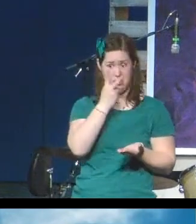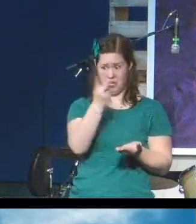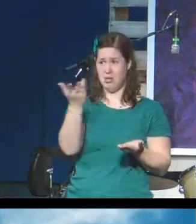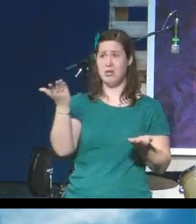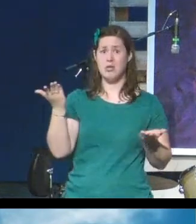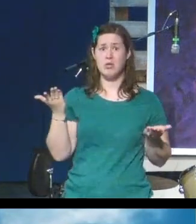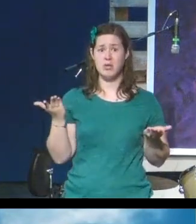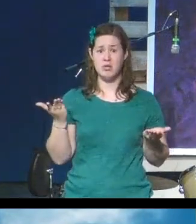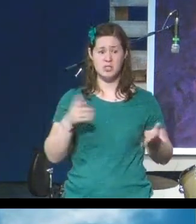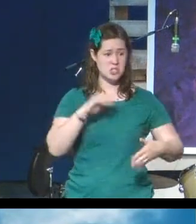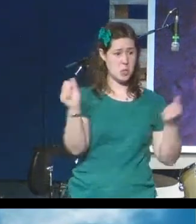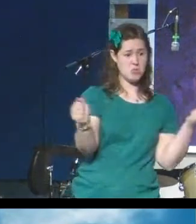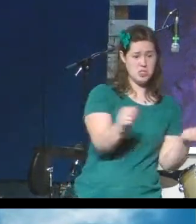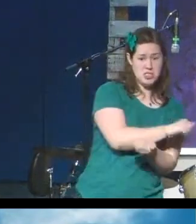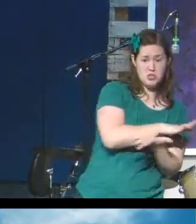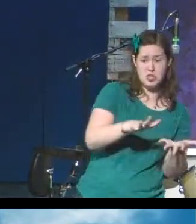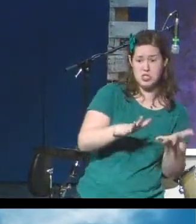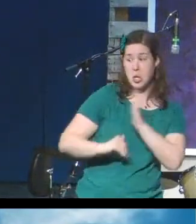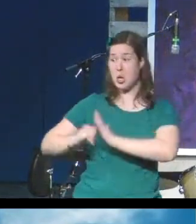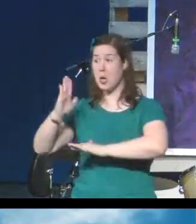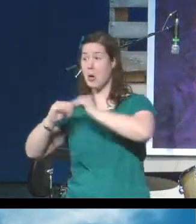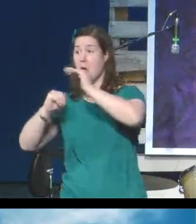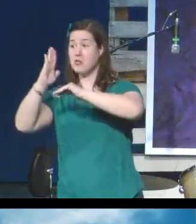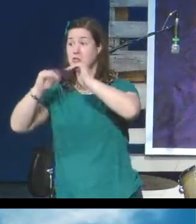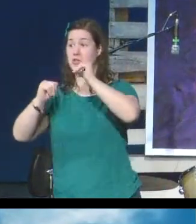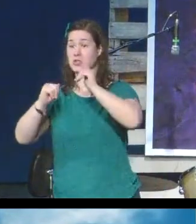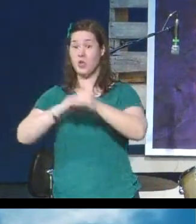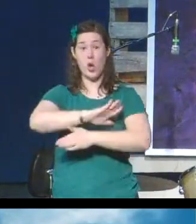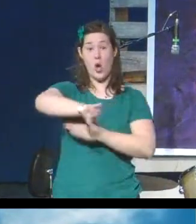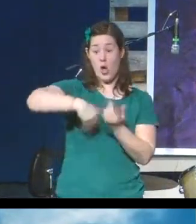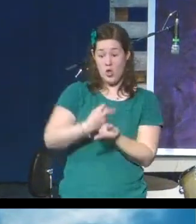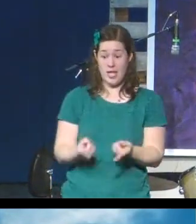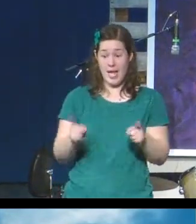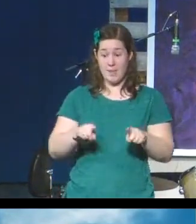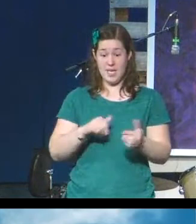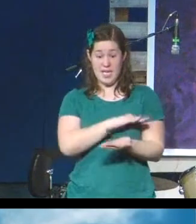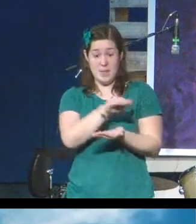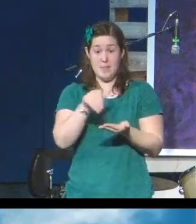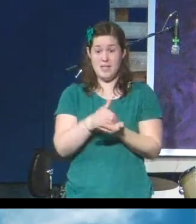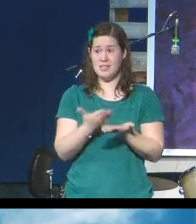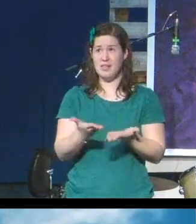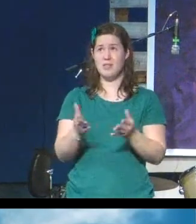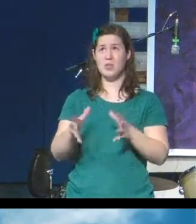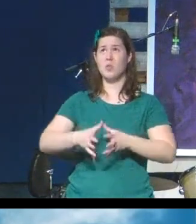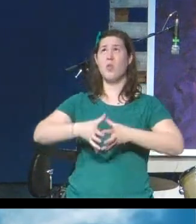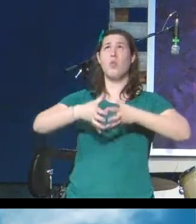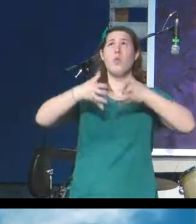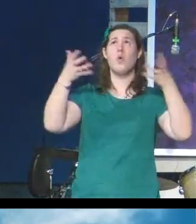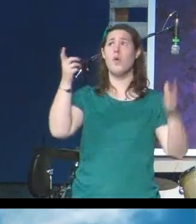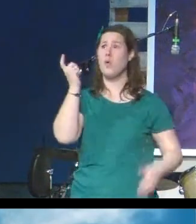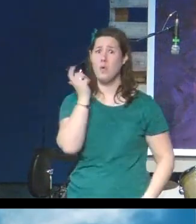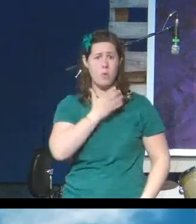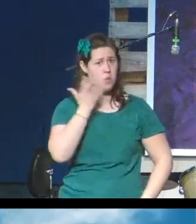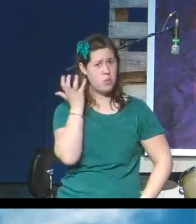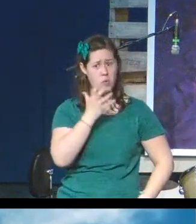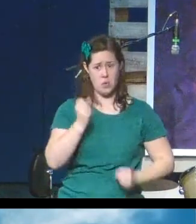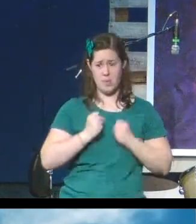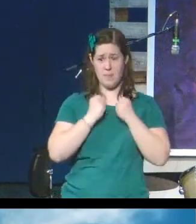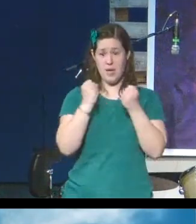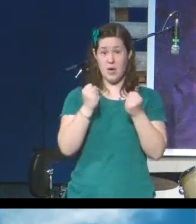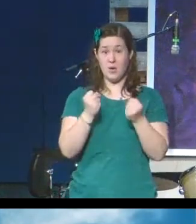Destruction, construction, all happening in the midst of this incredible power, reminding me that nothing physical